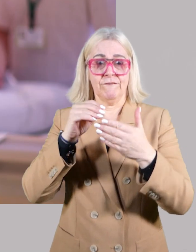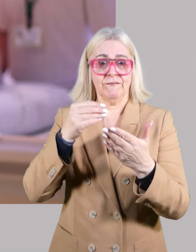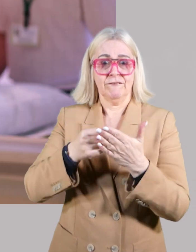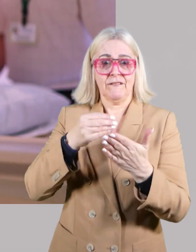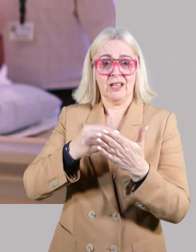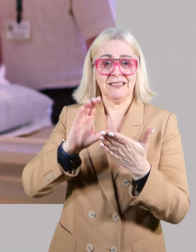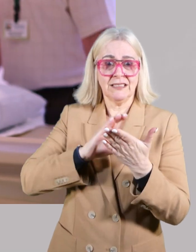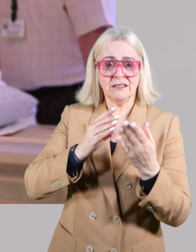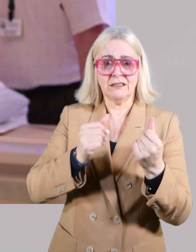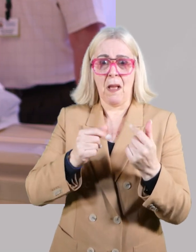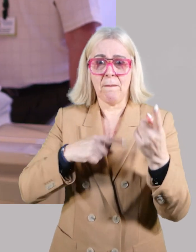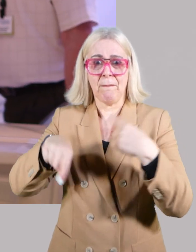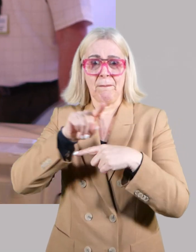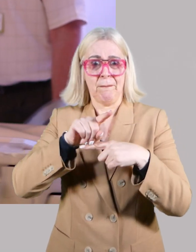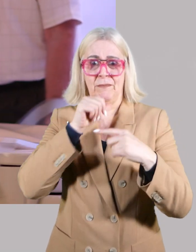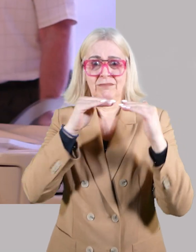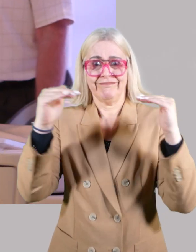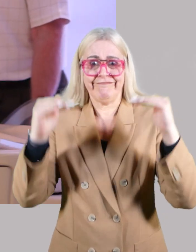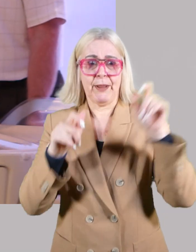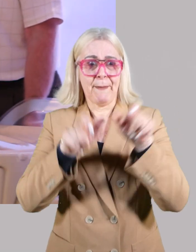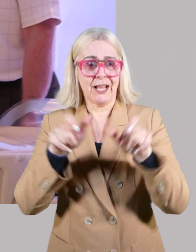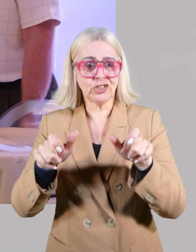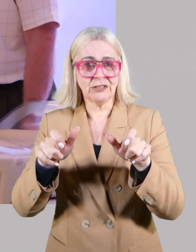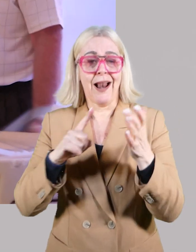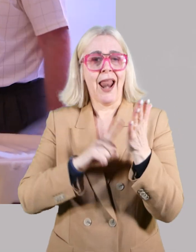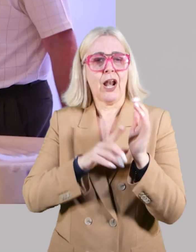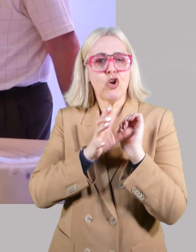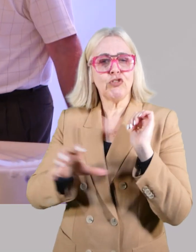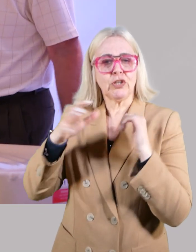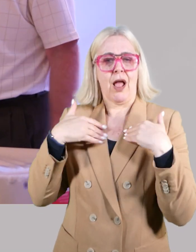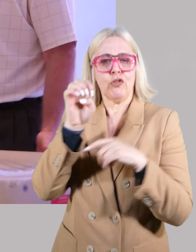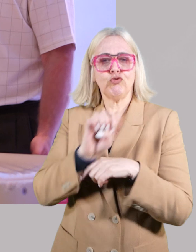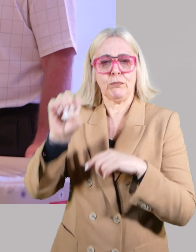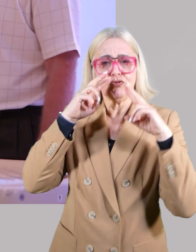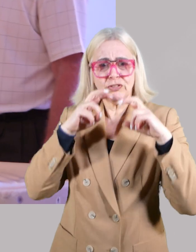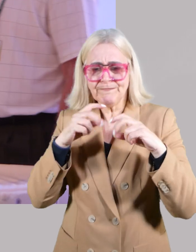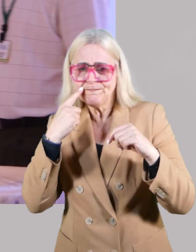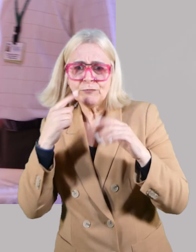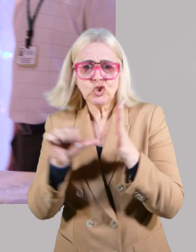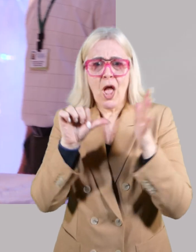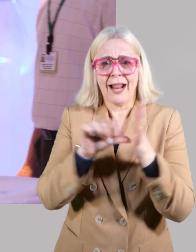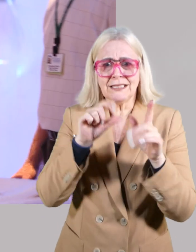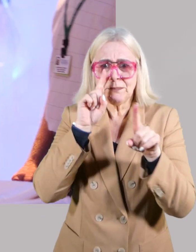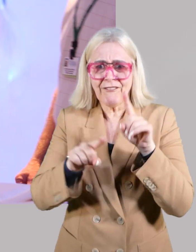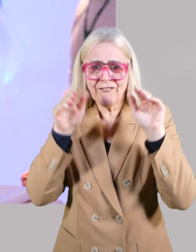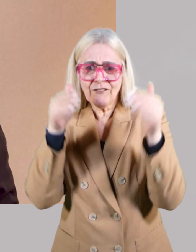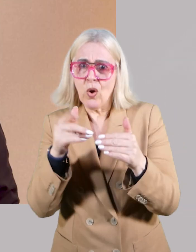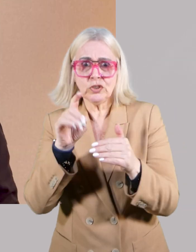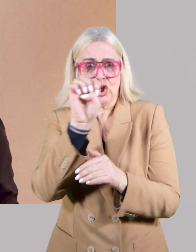or not they approve and reimburse these treatments can lead to unequal access for patients. Our